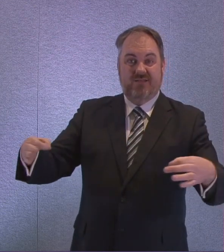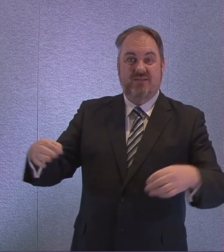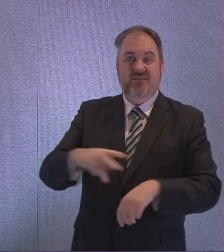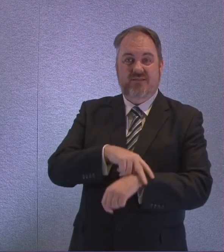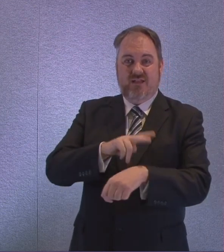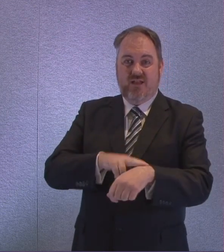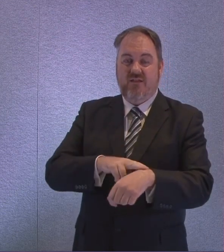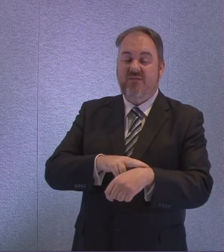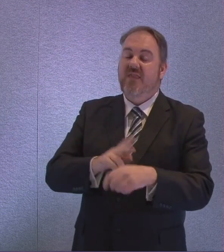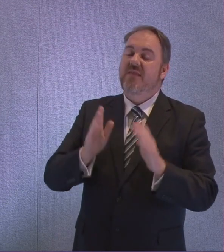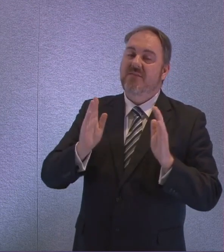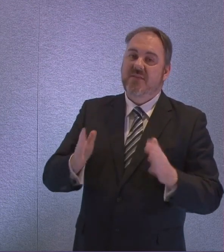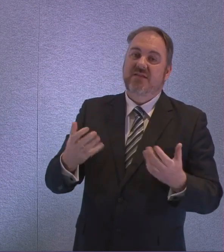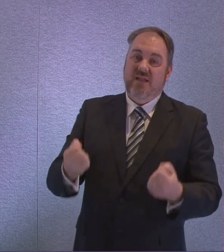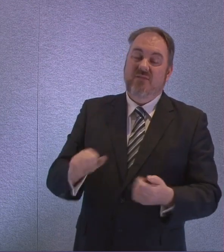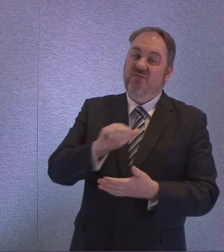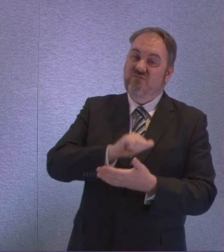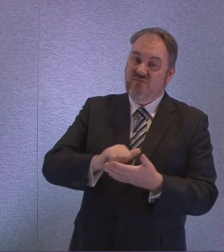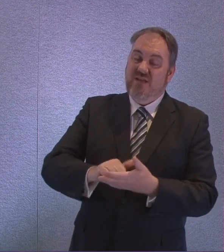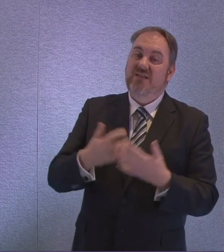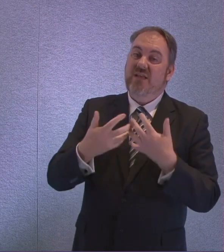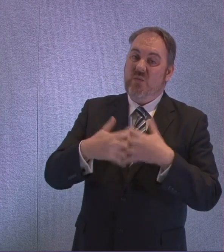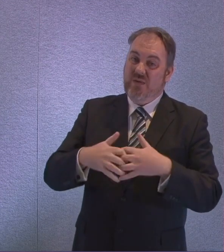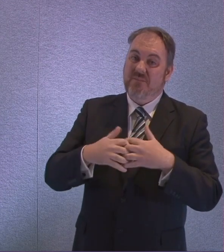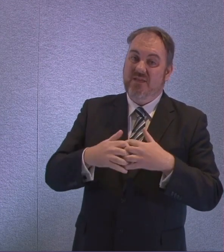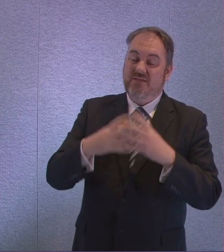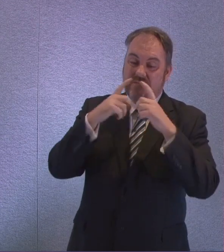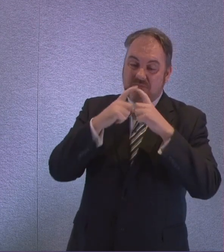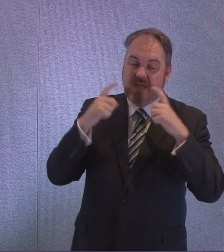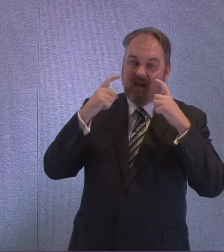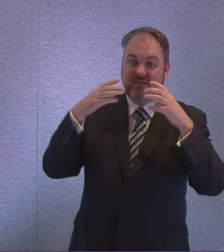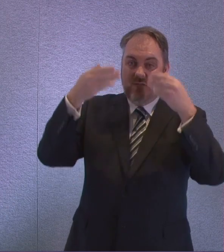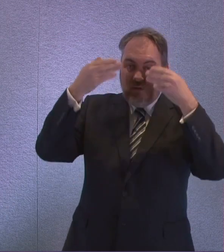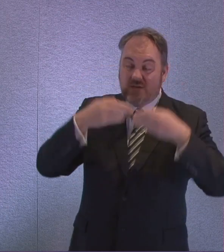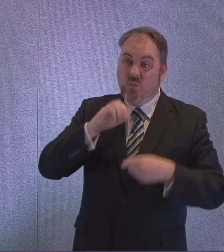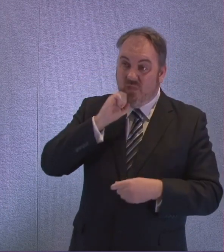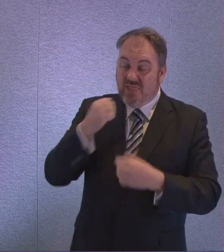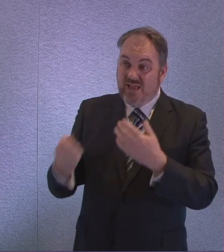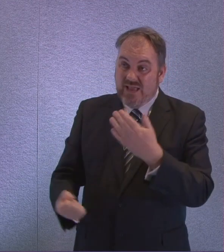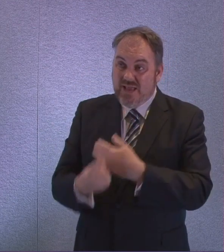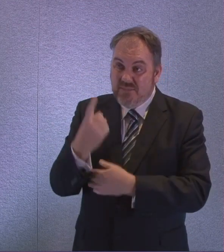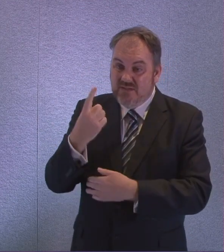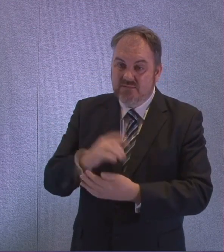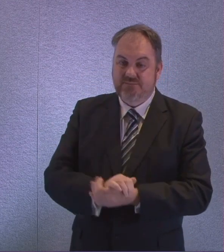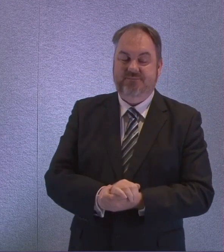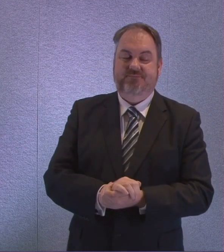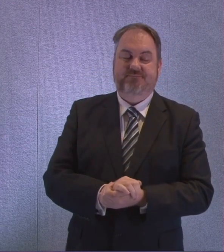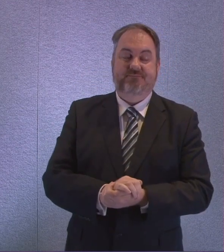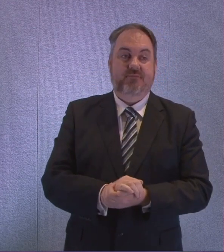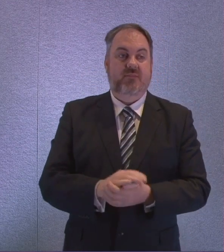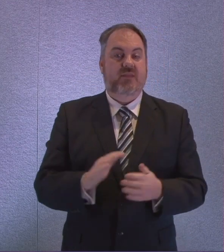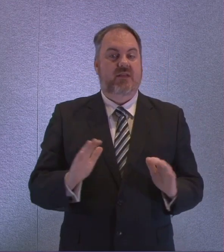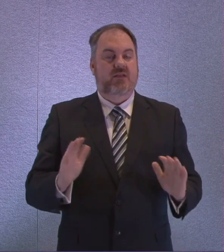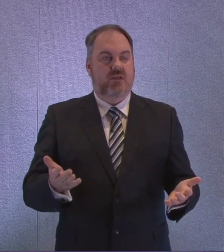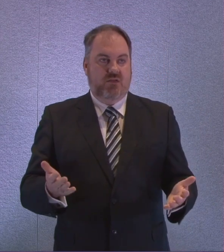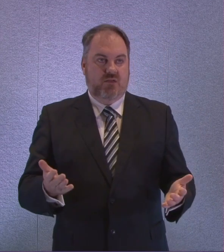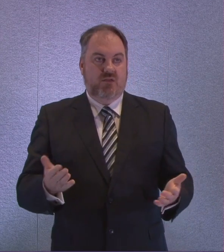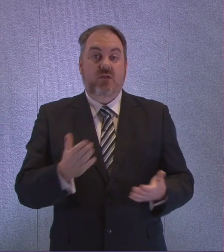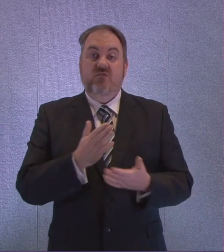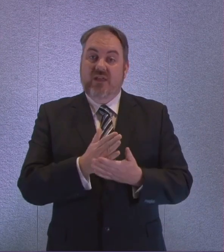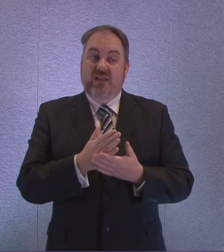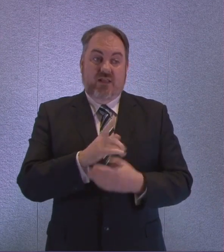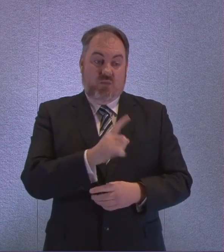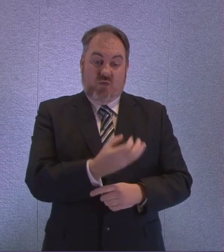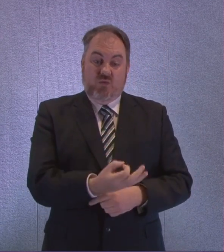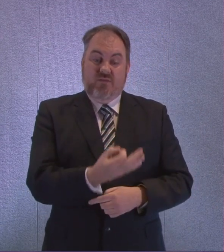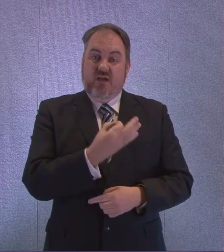the right and adequate personal protective equipment that they need? The issue that Leonard raises is an important